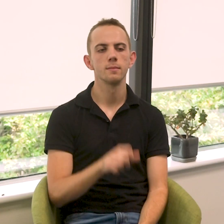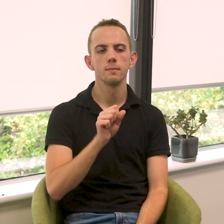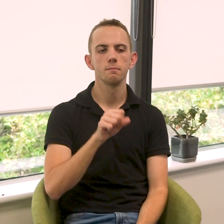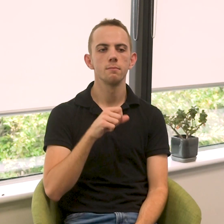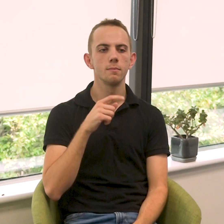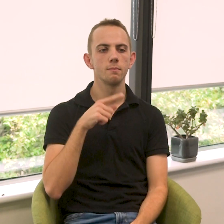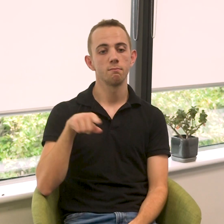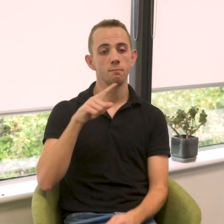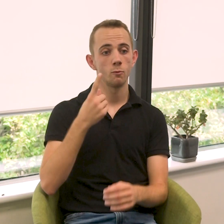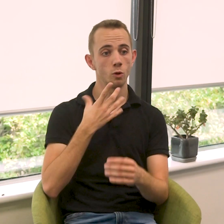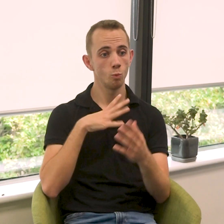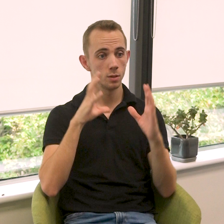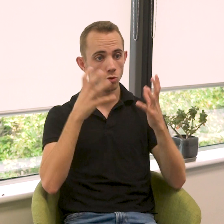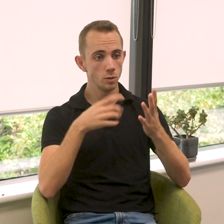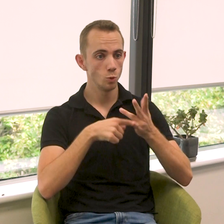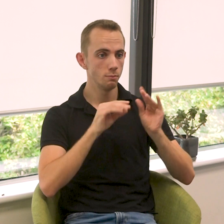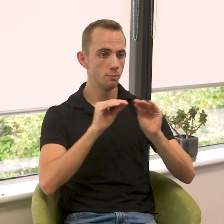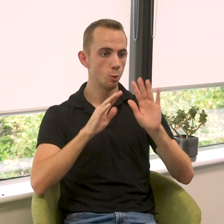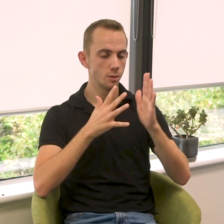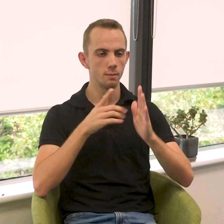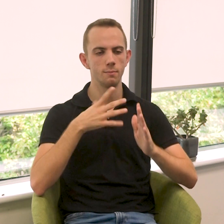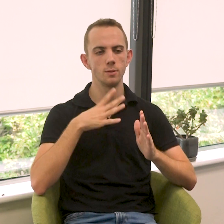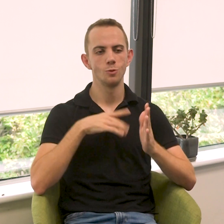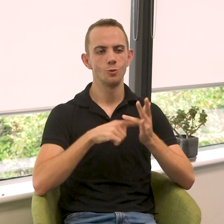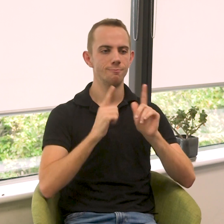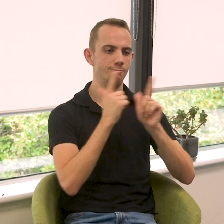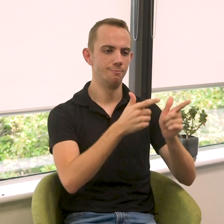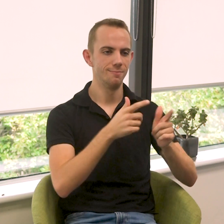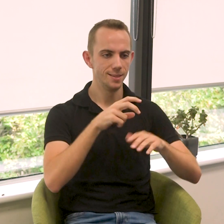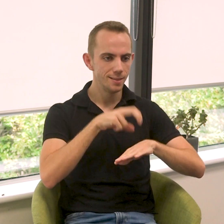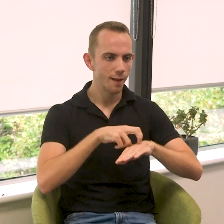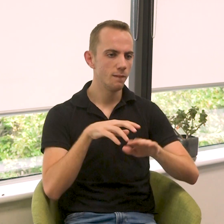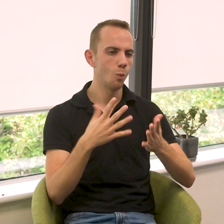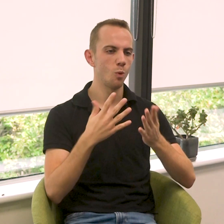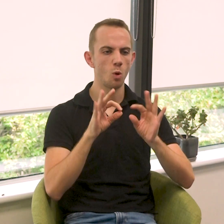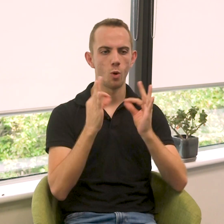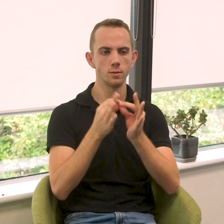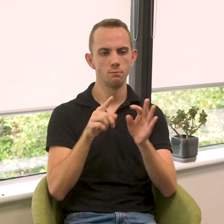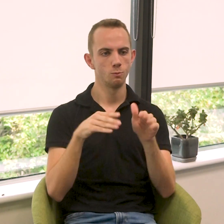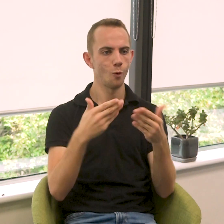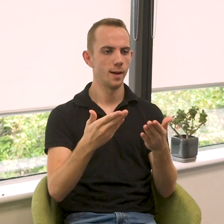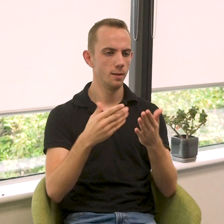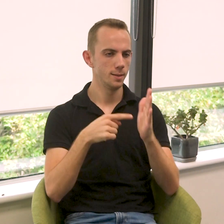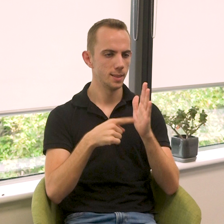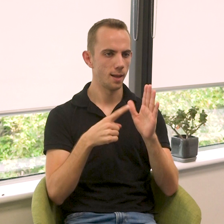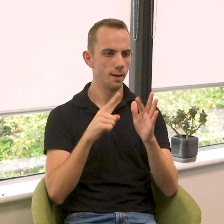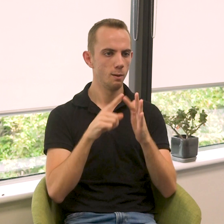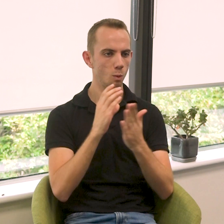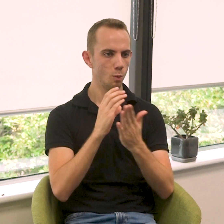So those that are interested in teaching Auslan, you need to attend TAFE, or an organisation that offers the TAE course,